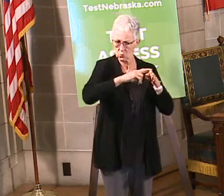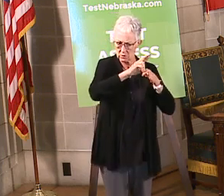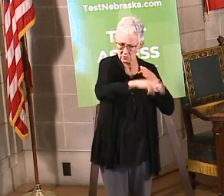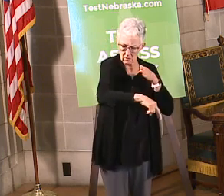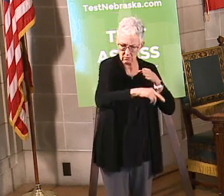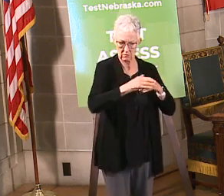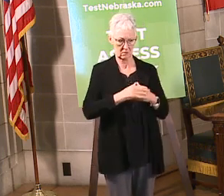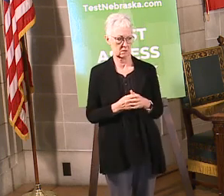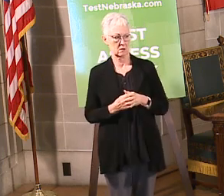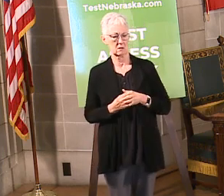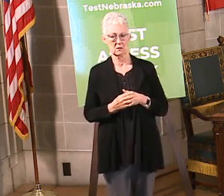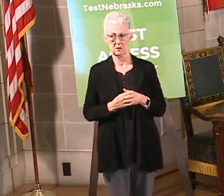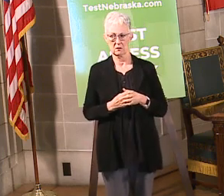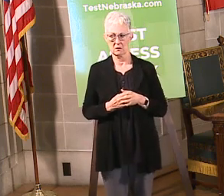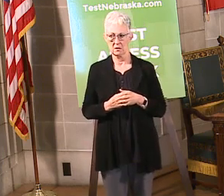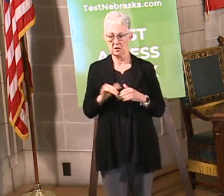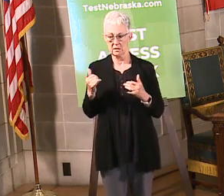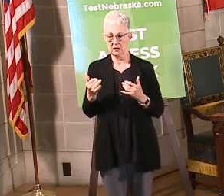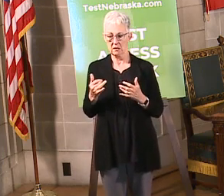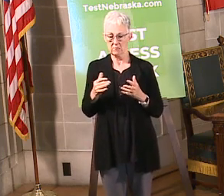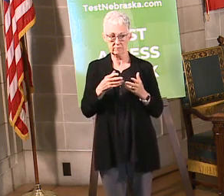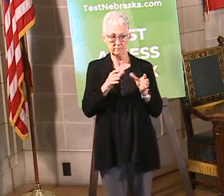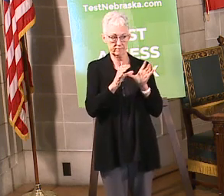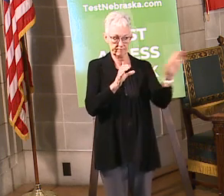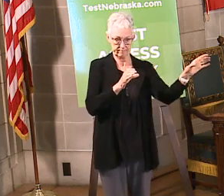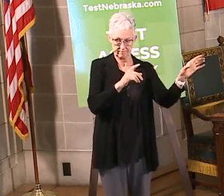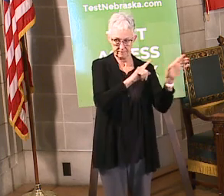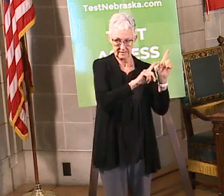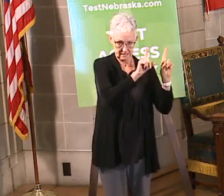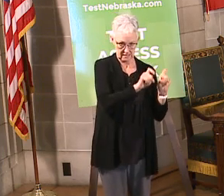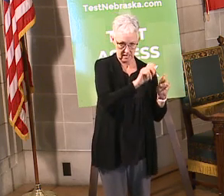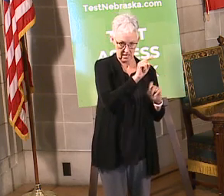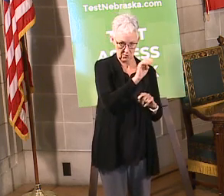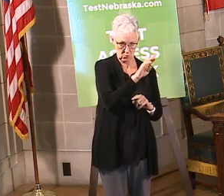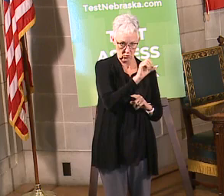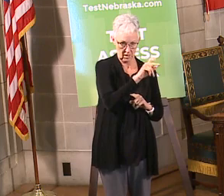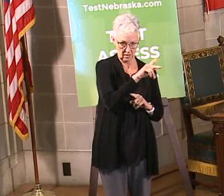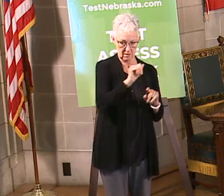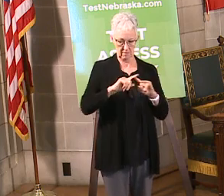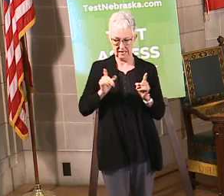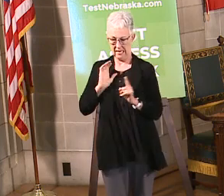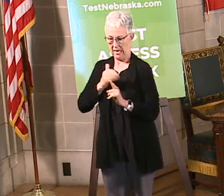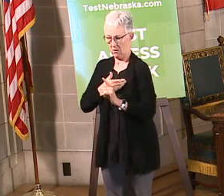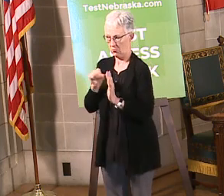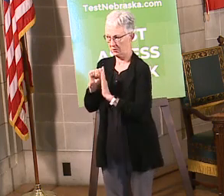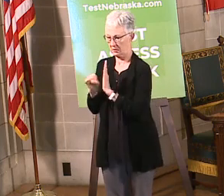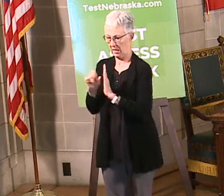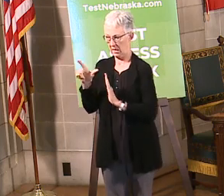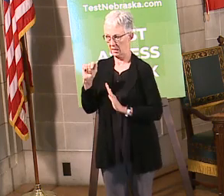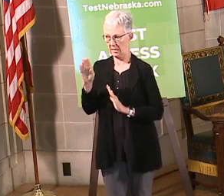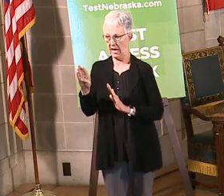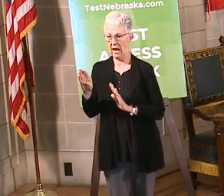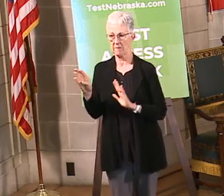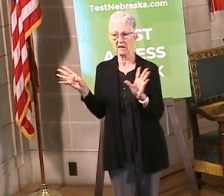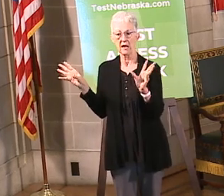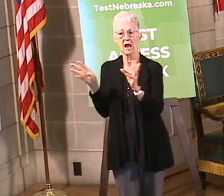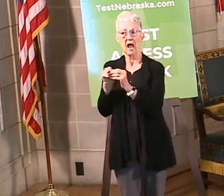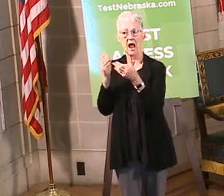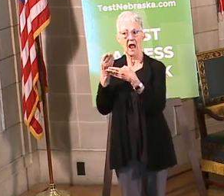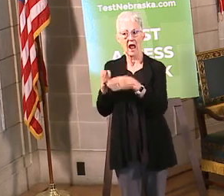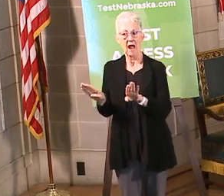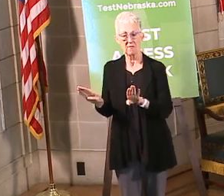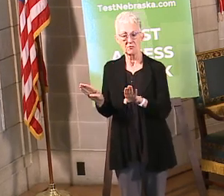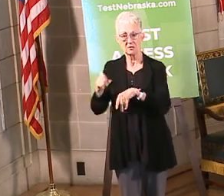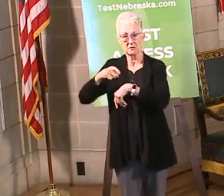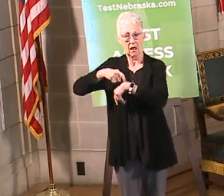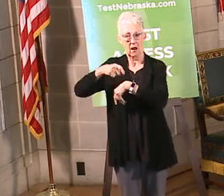separate from Test Nebraska, our turnaround time, the median turnaround time is two days. The mean,